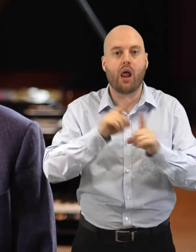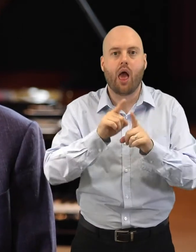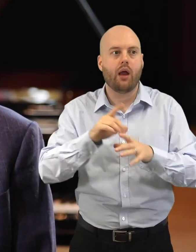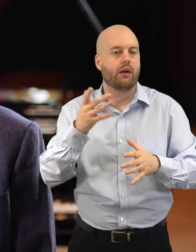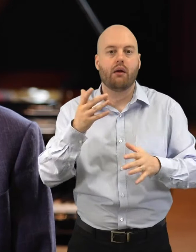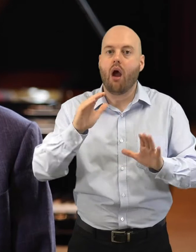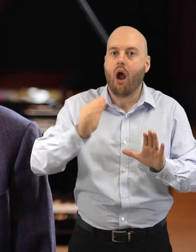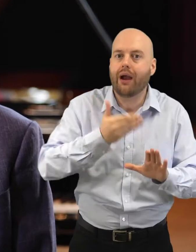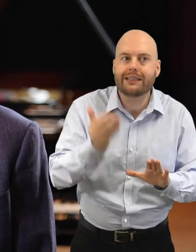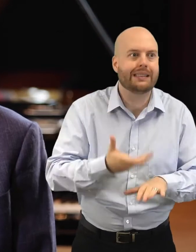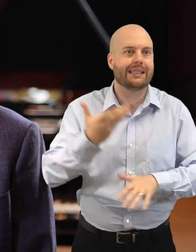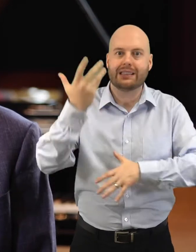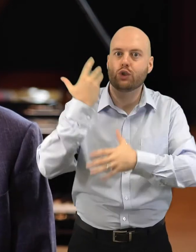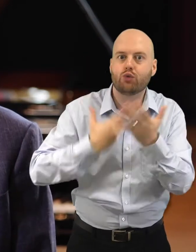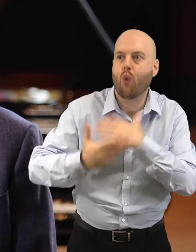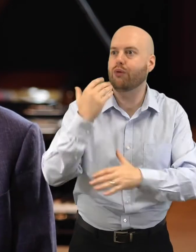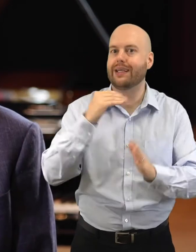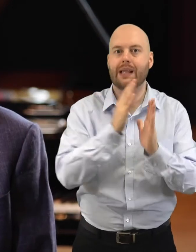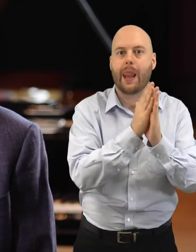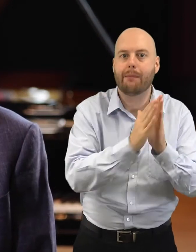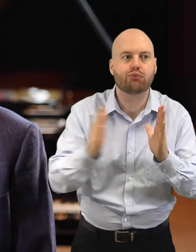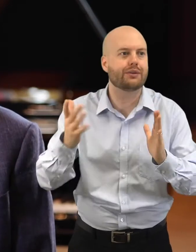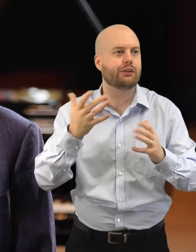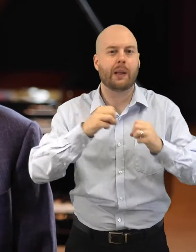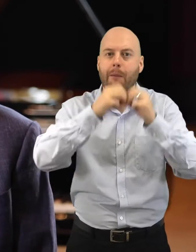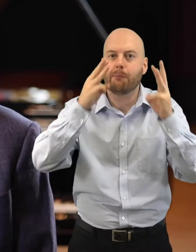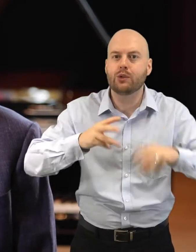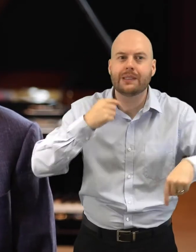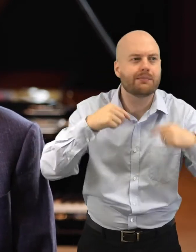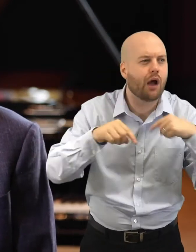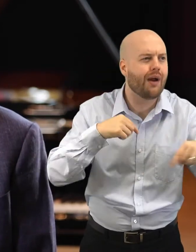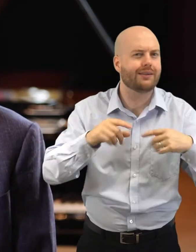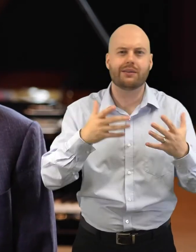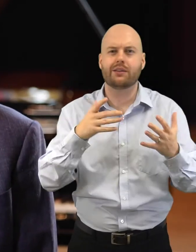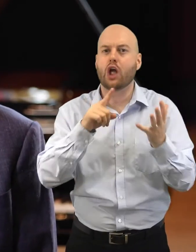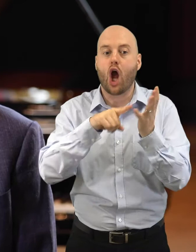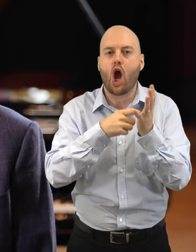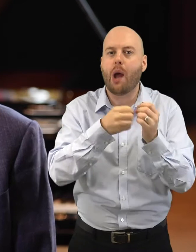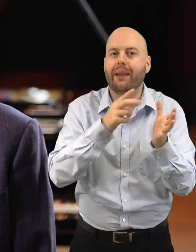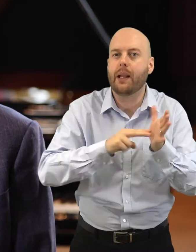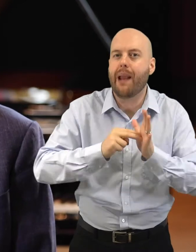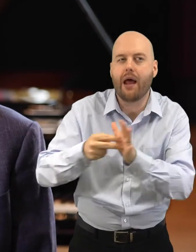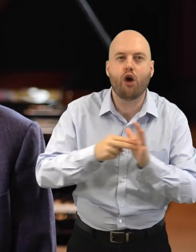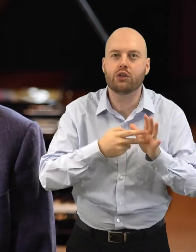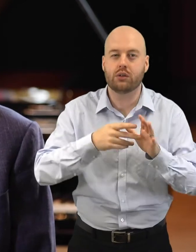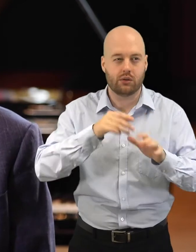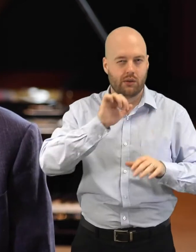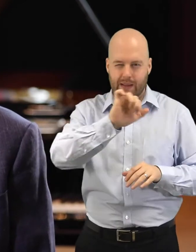librarians, museum directors, philanthropists and urban planners to explore the ways in which we design and